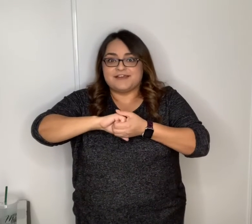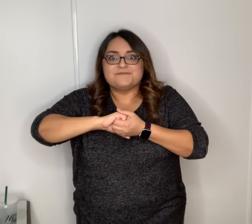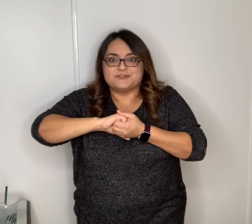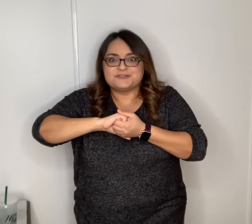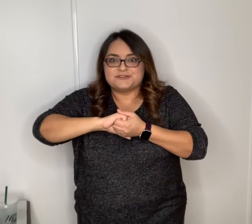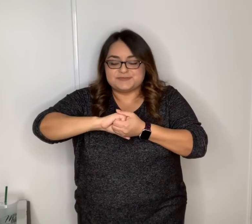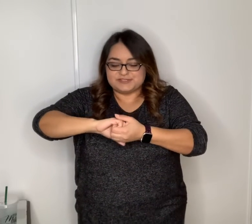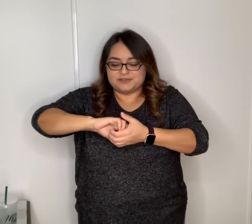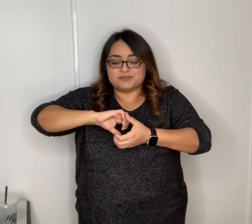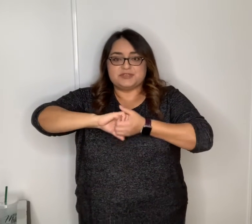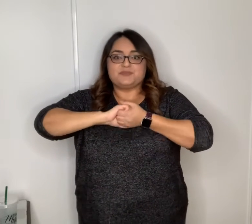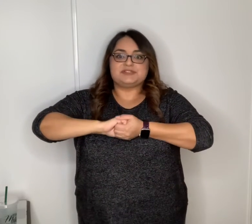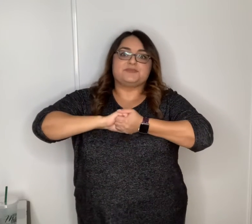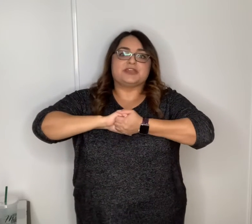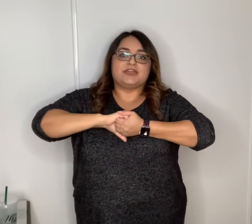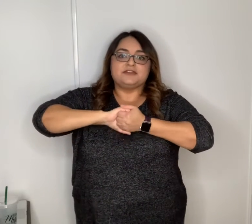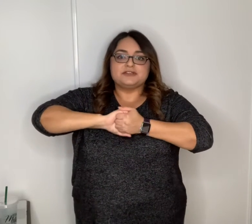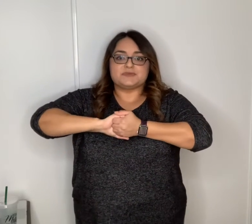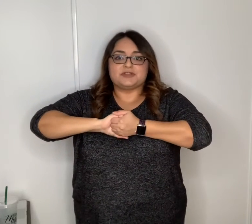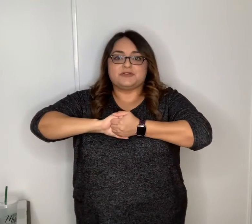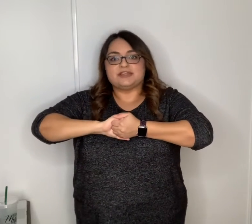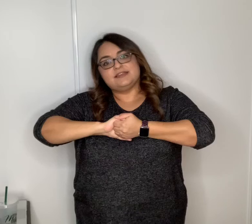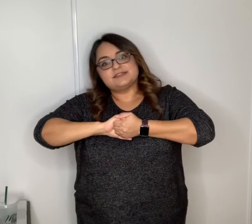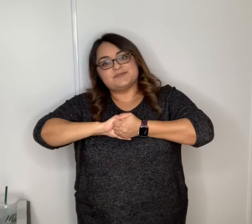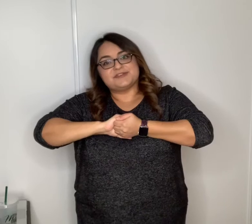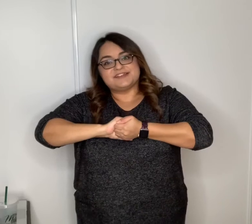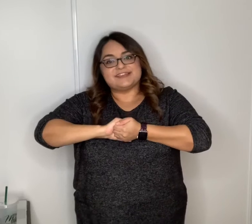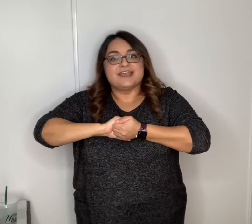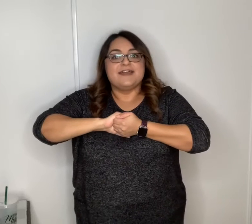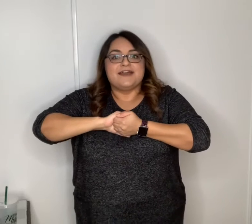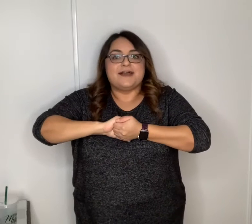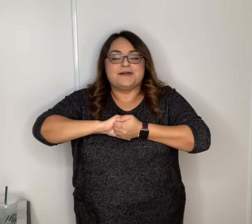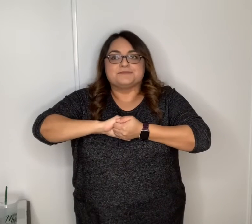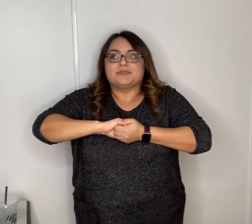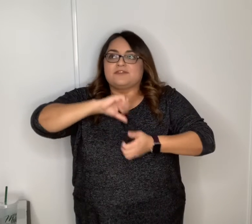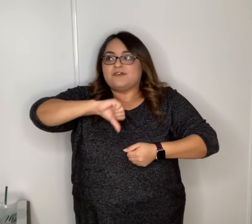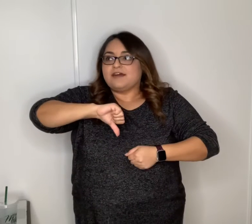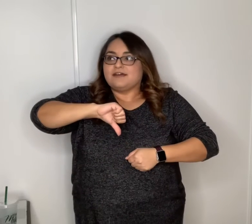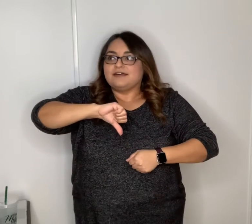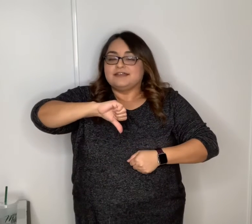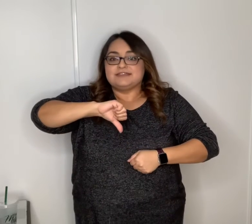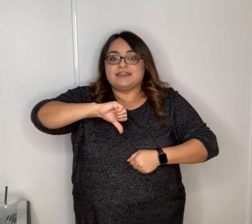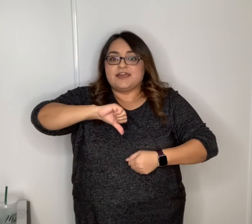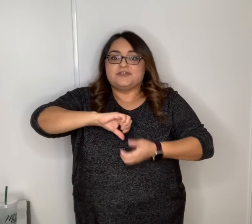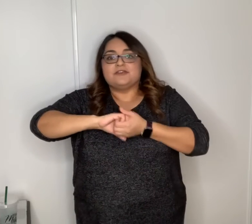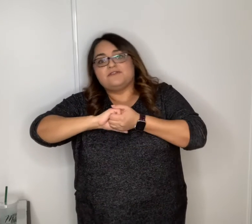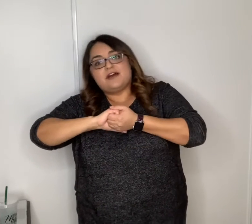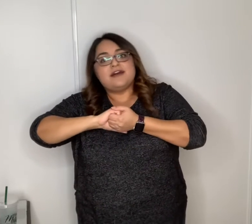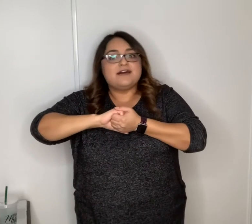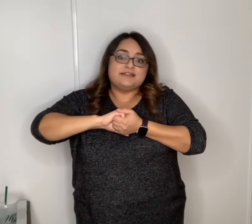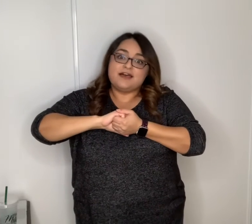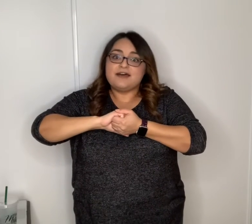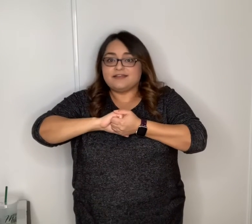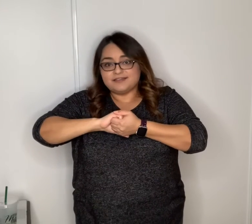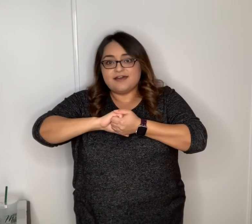those christmas songs so we're gonna pretend we're carolers we're gonna go like this and we're gonna sing um fa sing out your fa la la